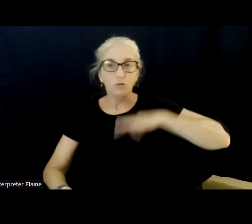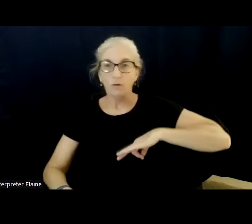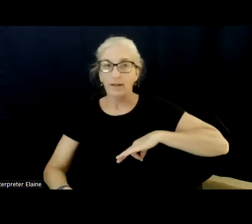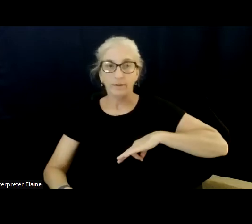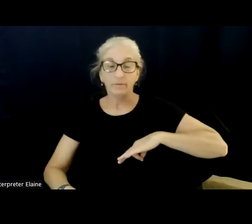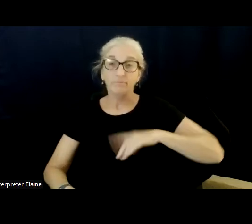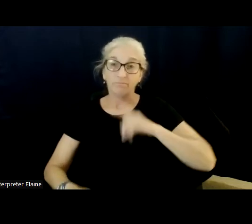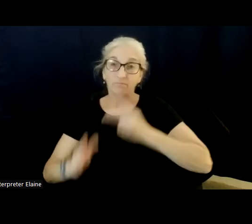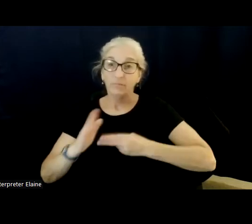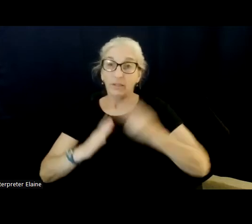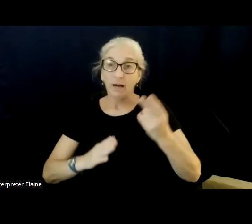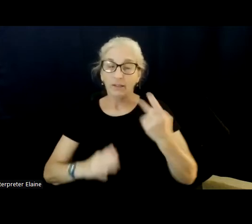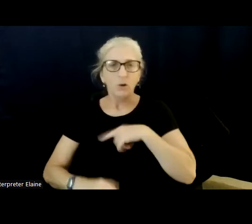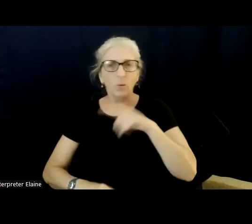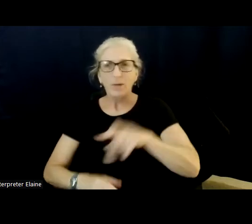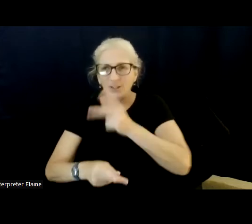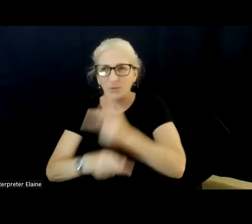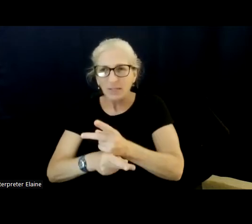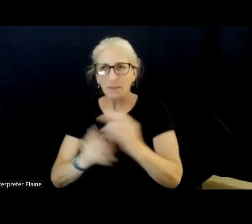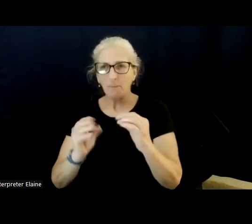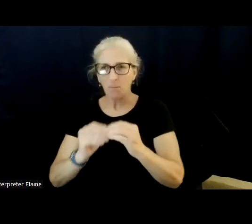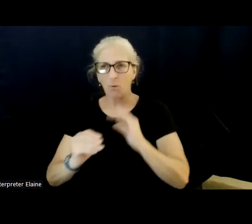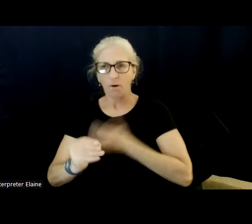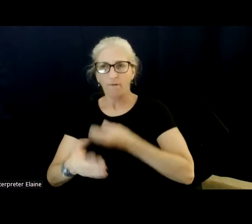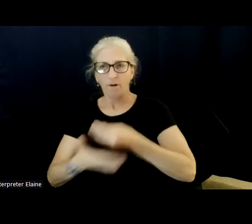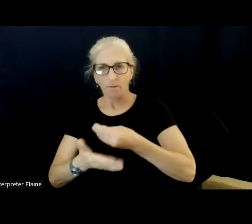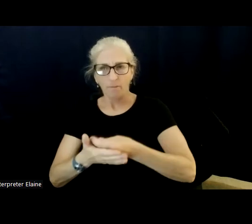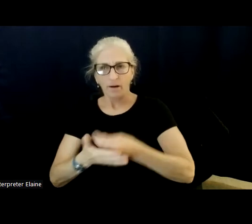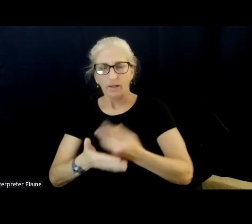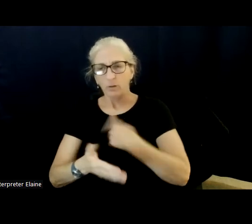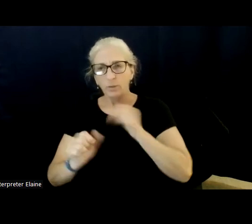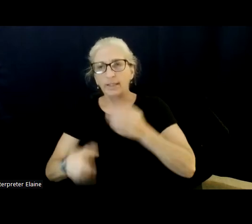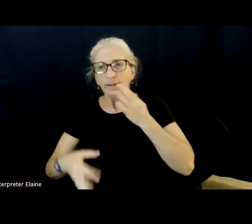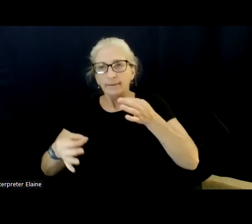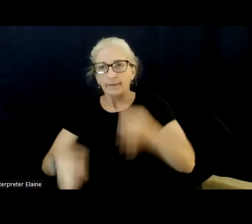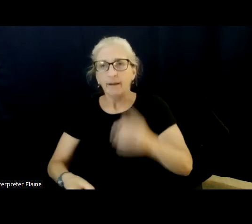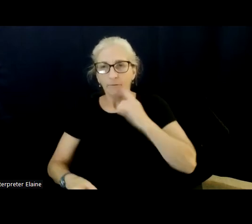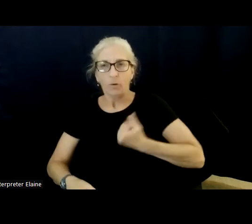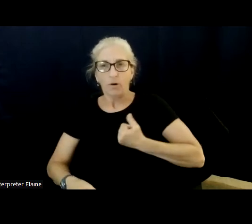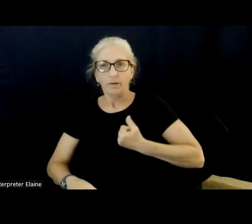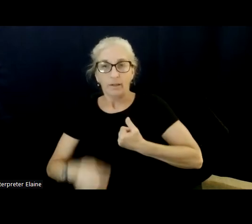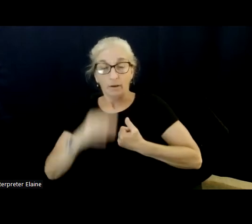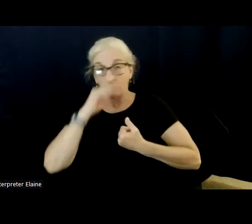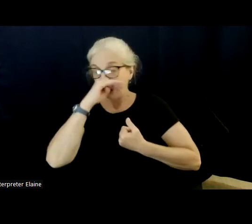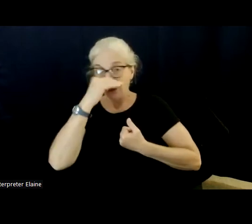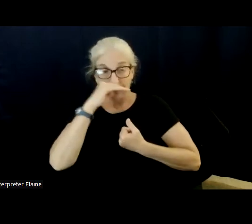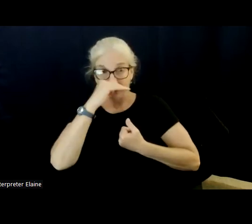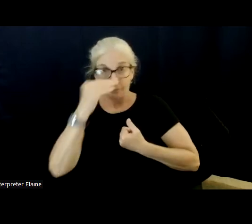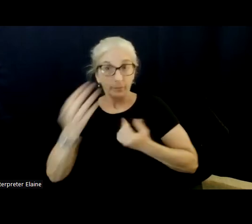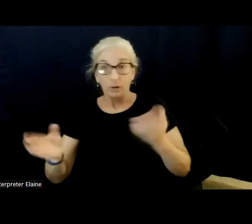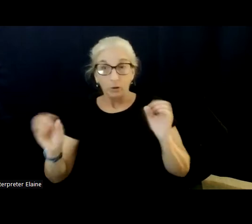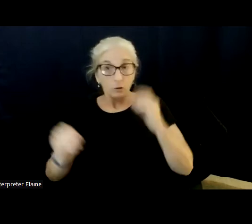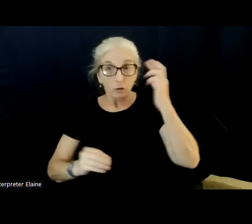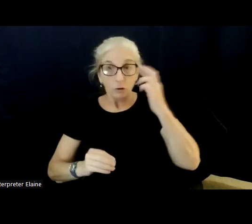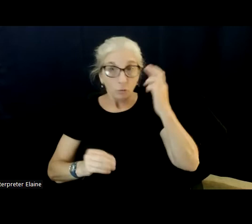be honest, what we need to do is be able to keep more of our money so we can make decisions for ourselves. There's no reason why a teacher